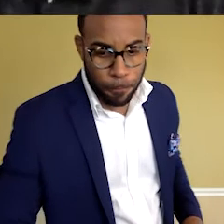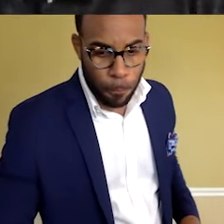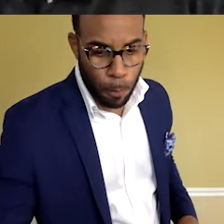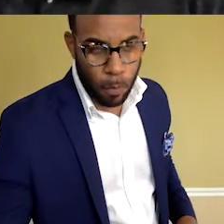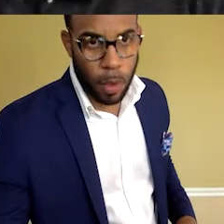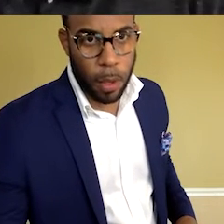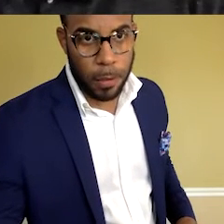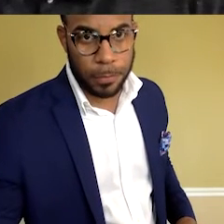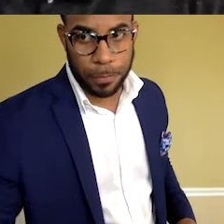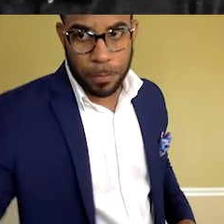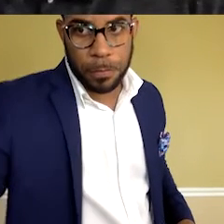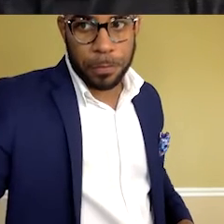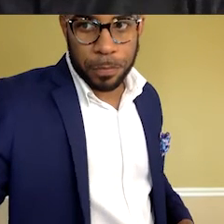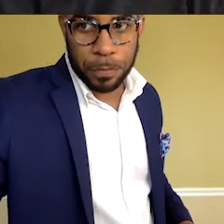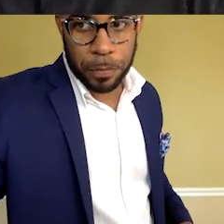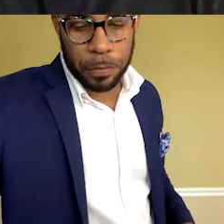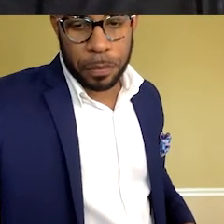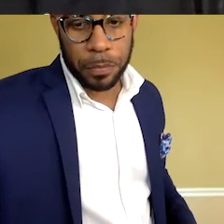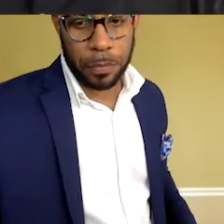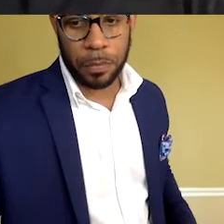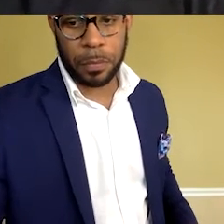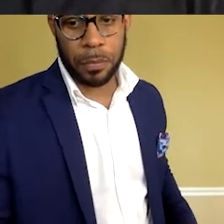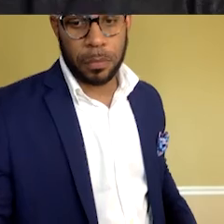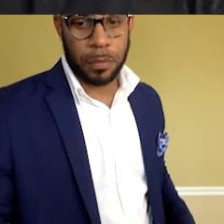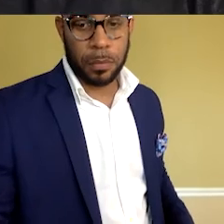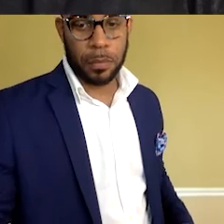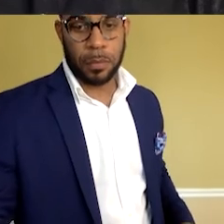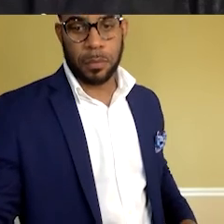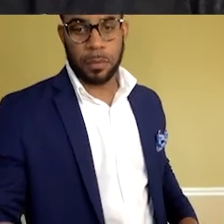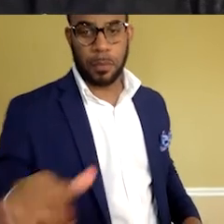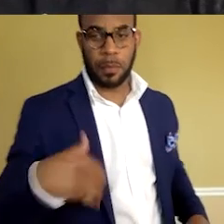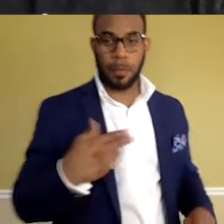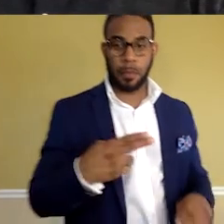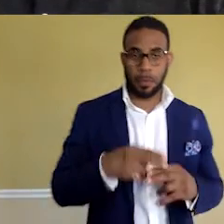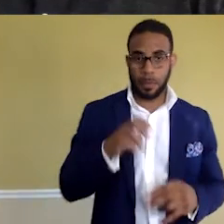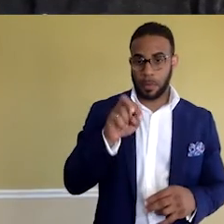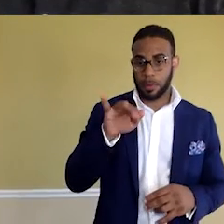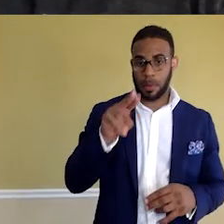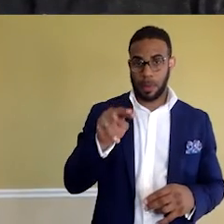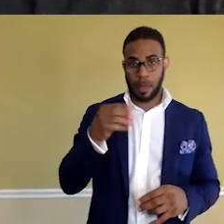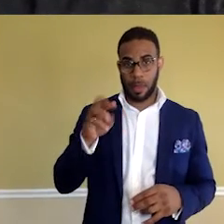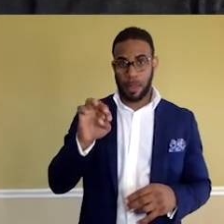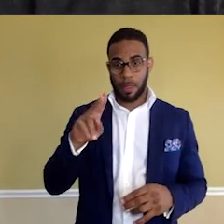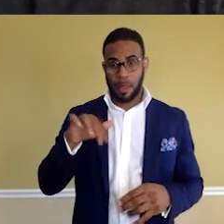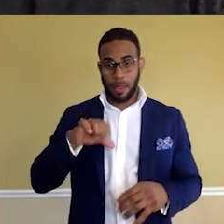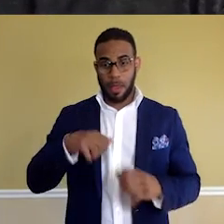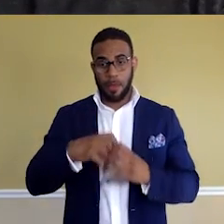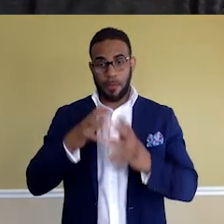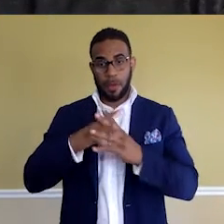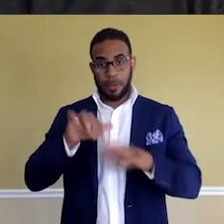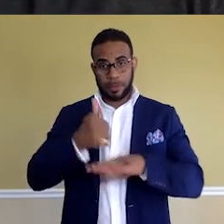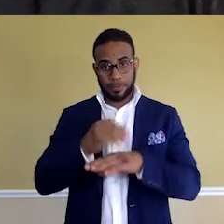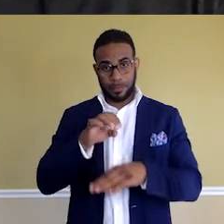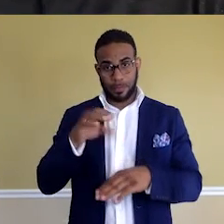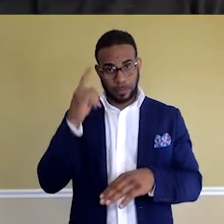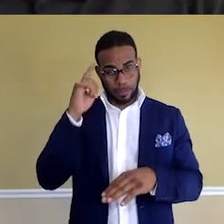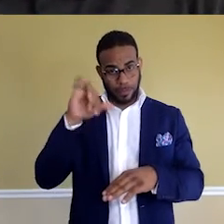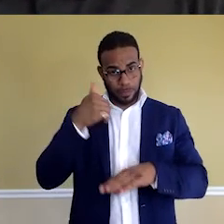My name is Laren Hampton. I am founder and CEO of Bison Mindset, an IT consulting company for tech schools and